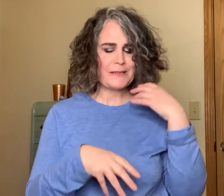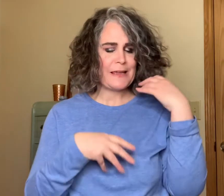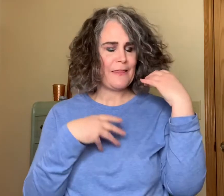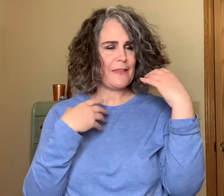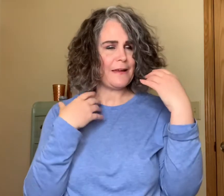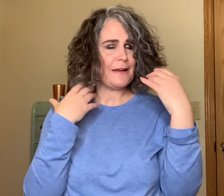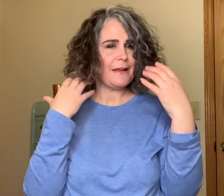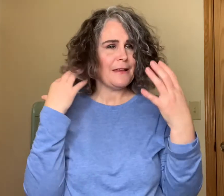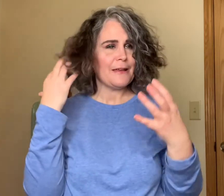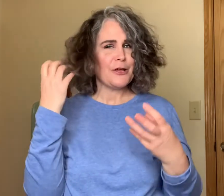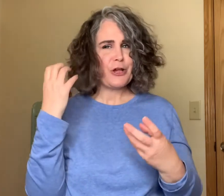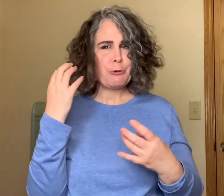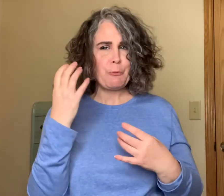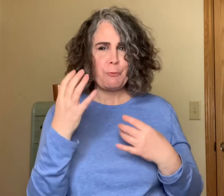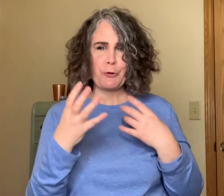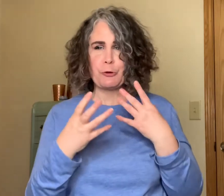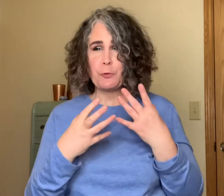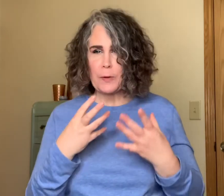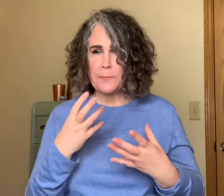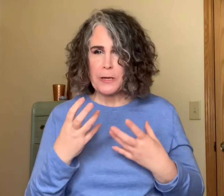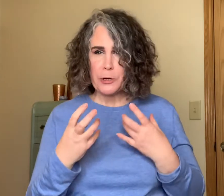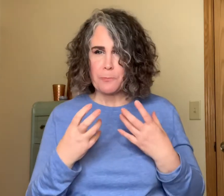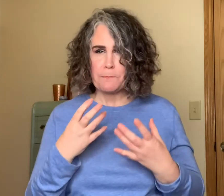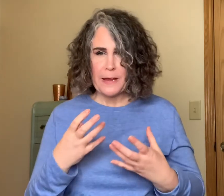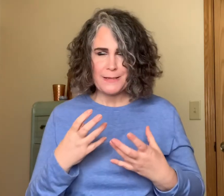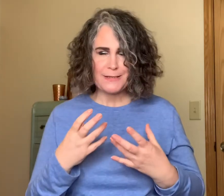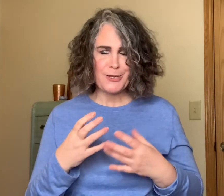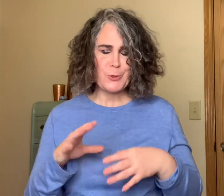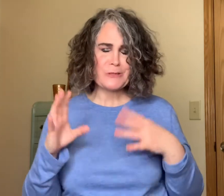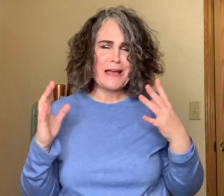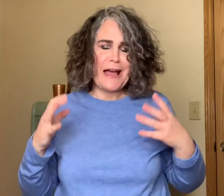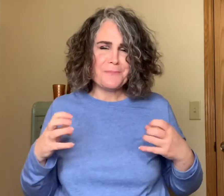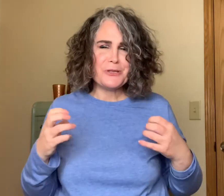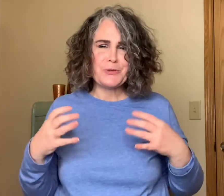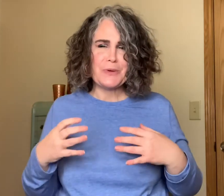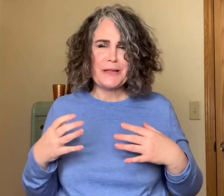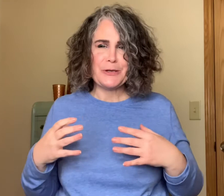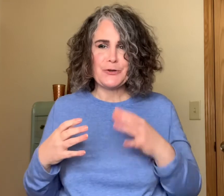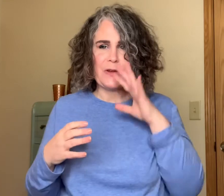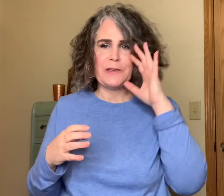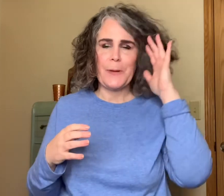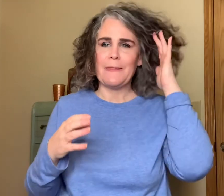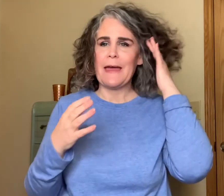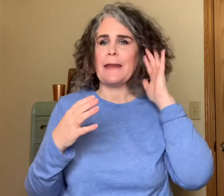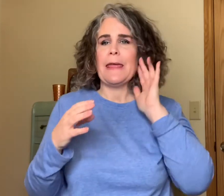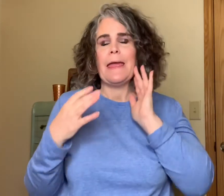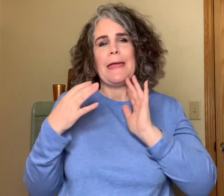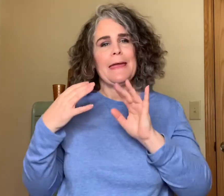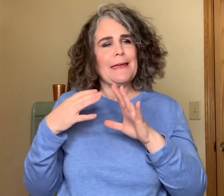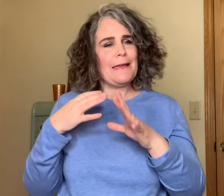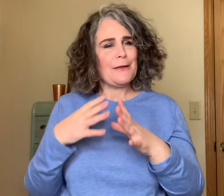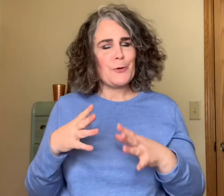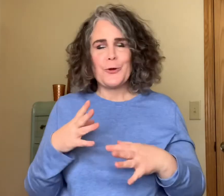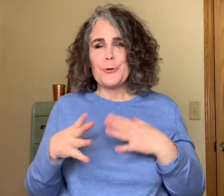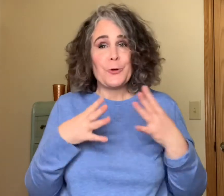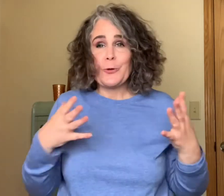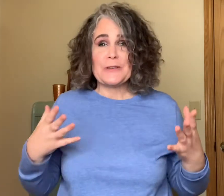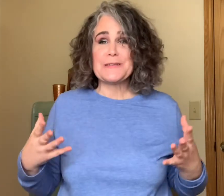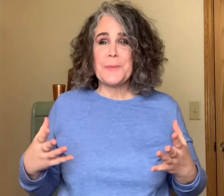the creamier base notes I'm just really intrigued by that despite